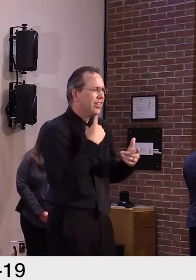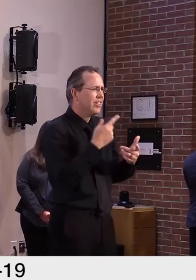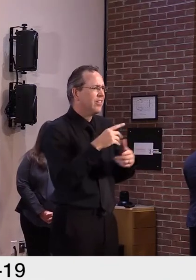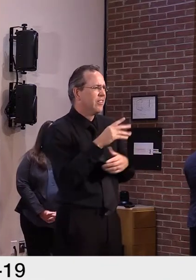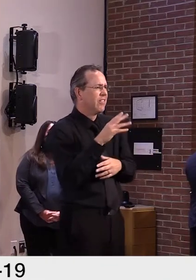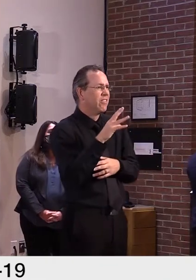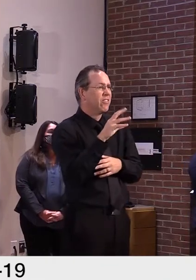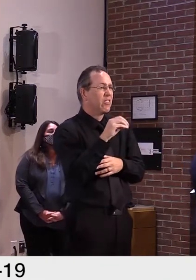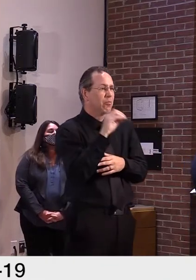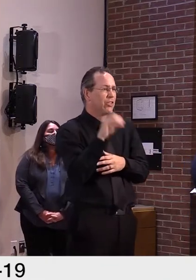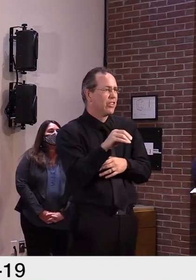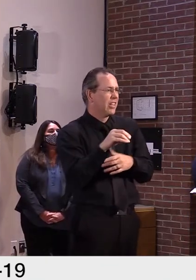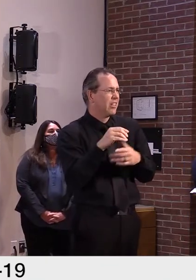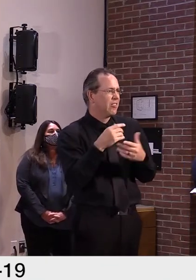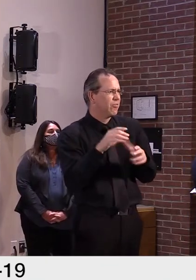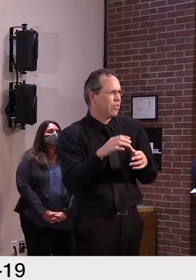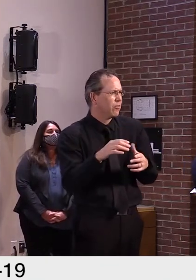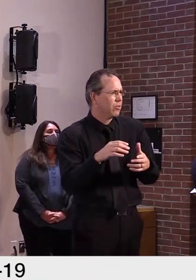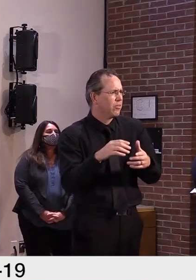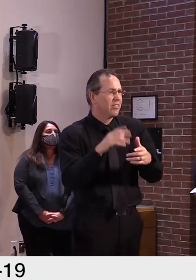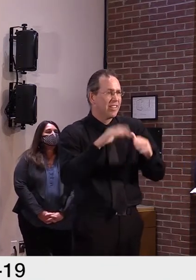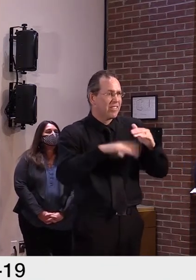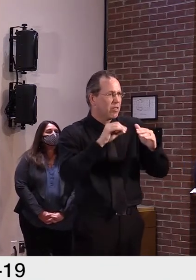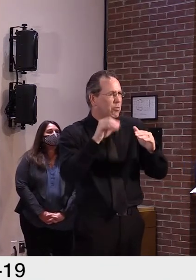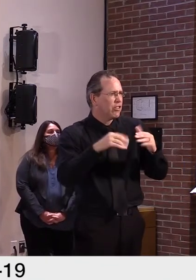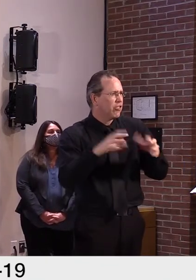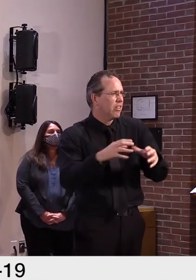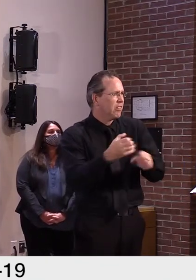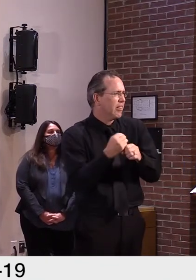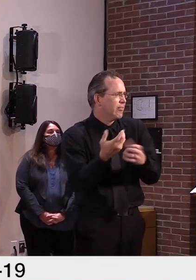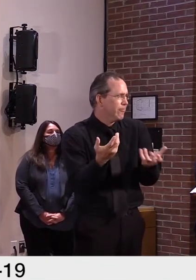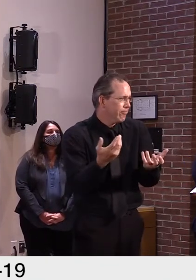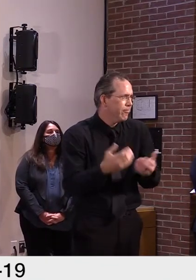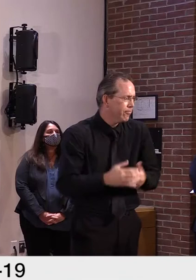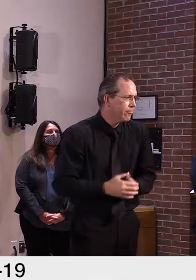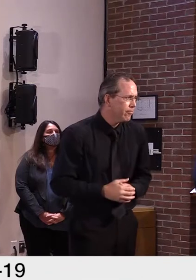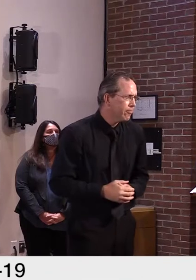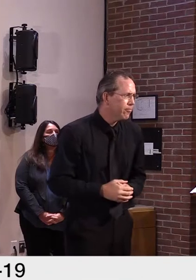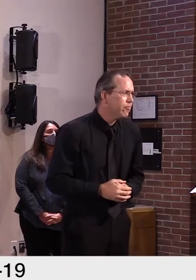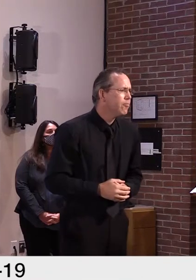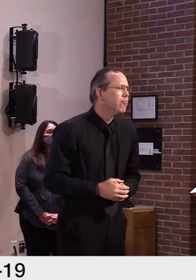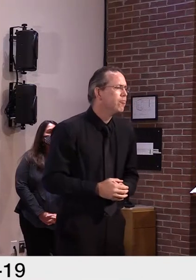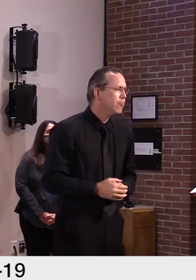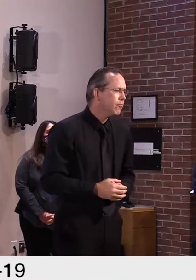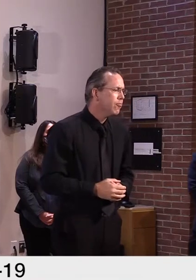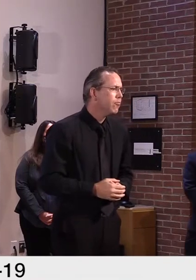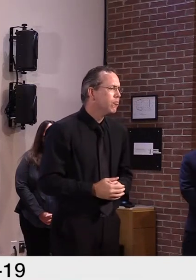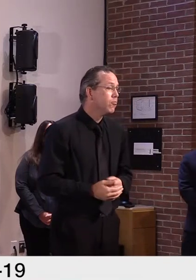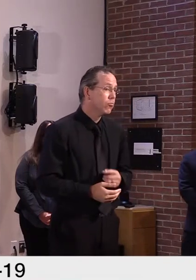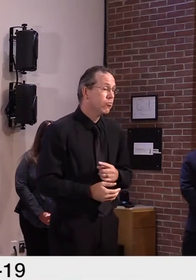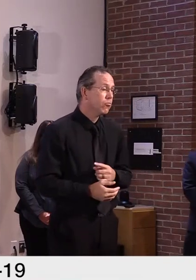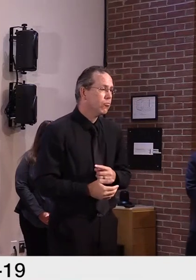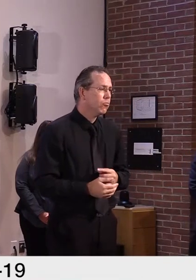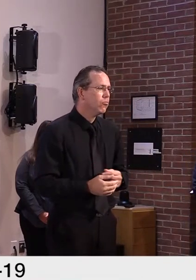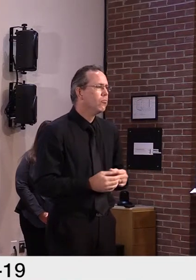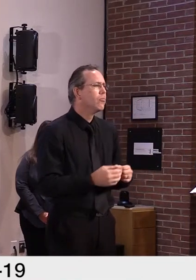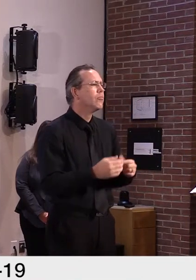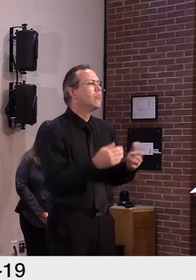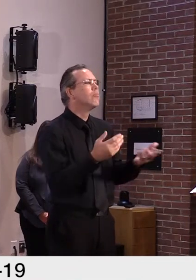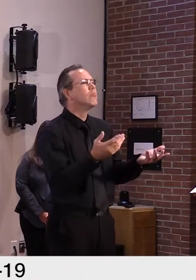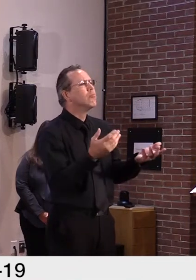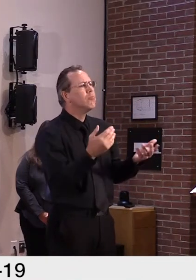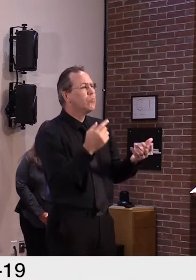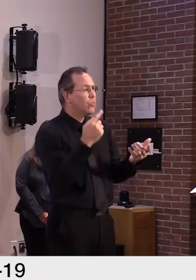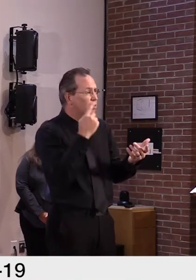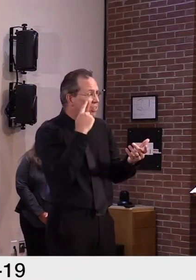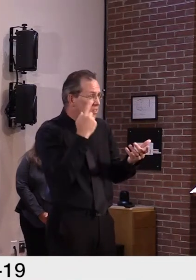I guess just to reiterate for, you know, Vermonters out there, are you, of all years, do you think this year is an example time to